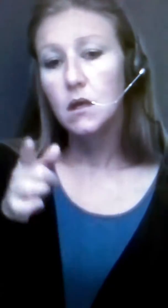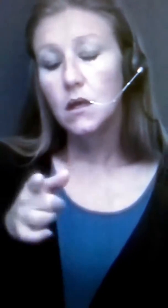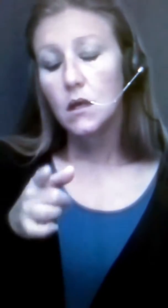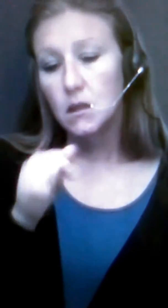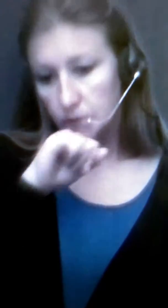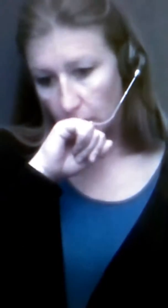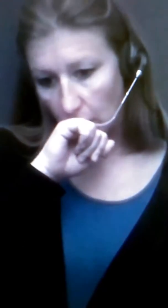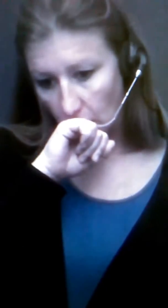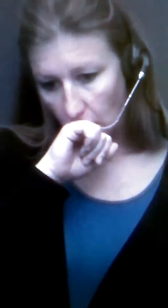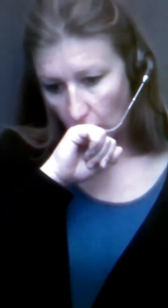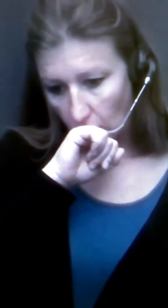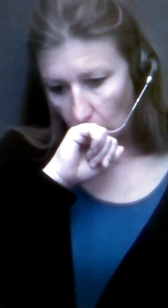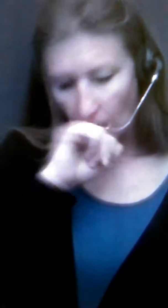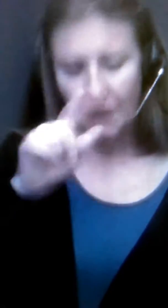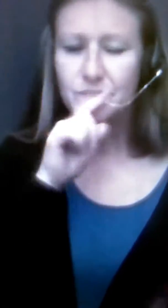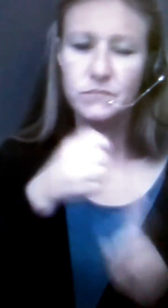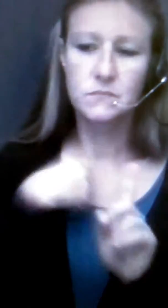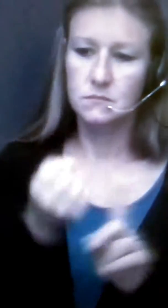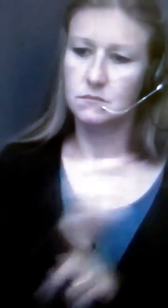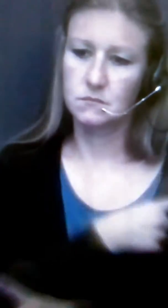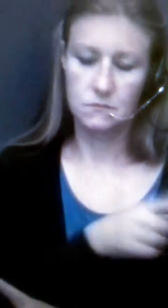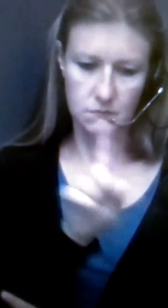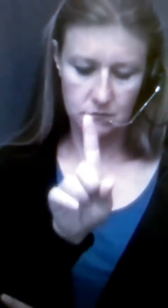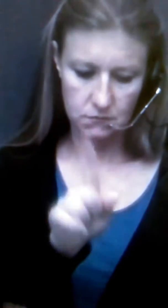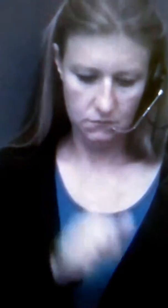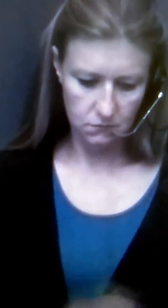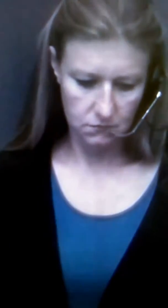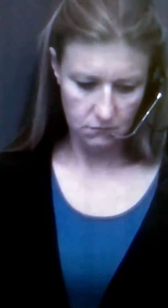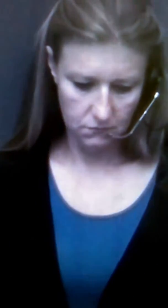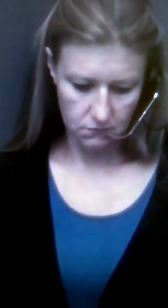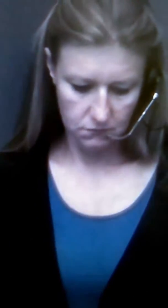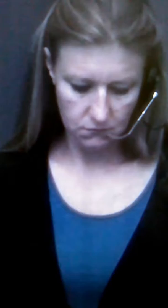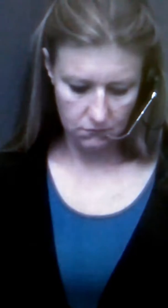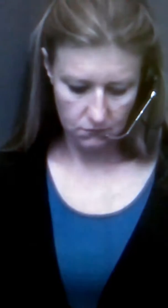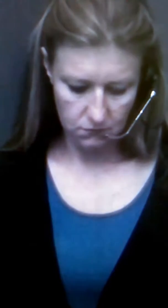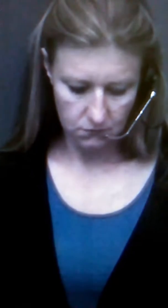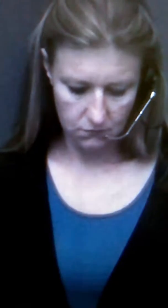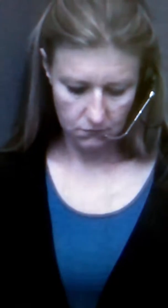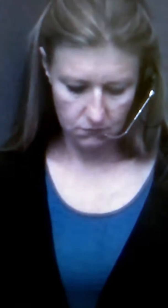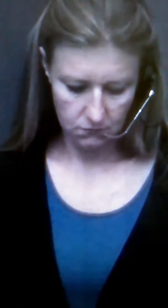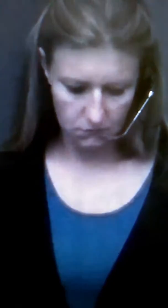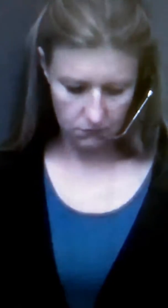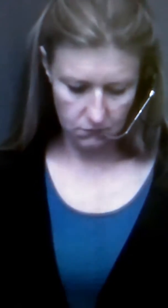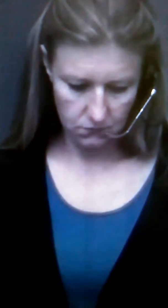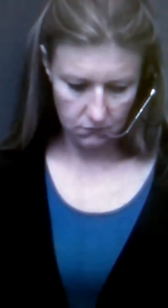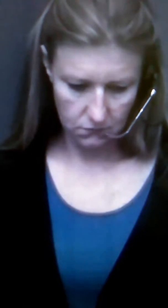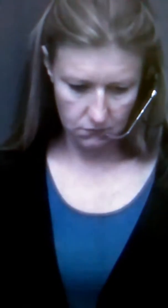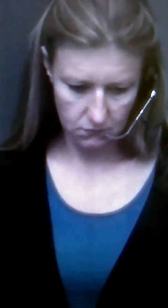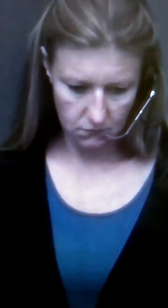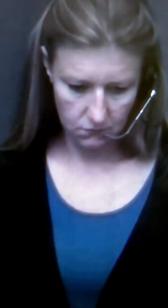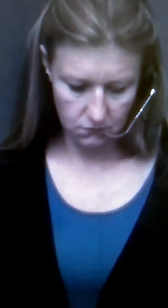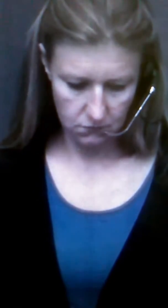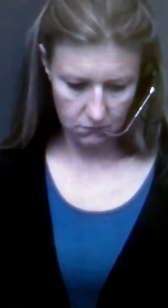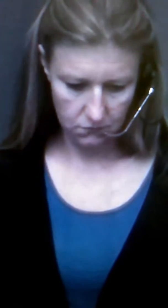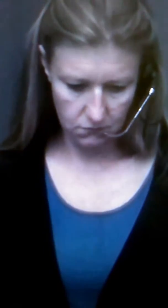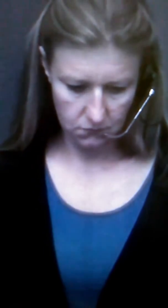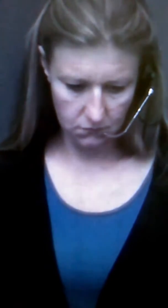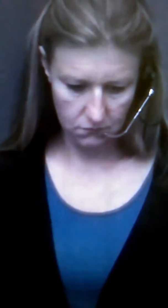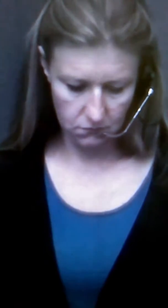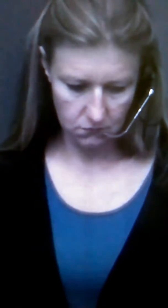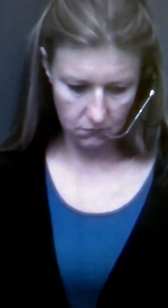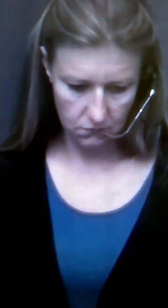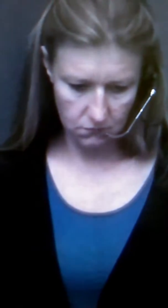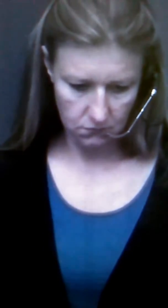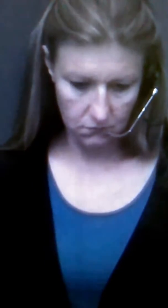It's amazing to me. I was able. My wife and I, we walked from the spot. We went to the comedy show. Shout out to Corey